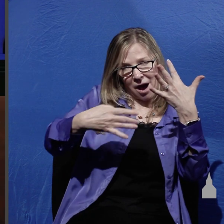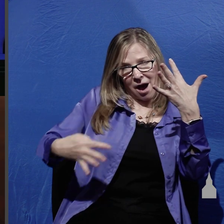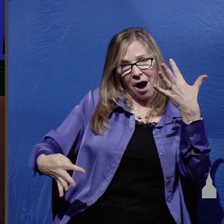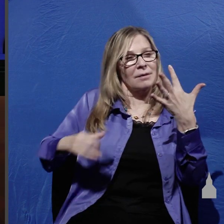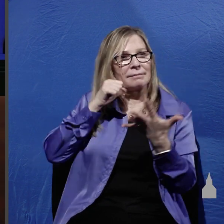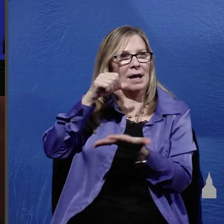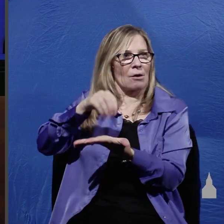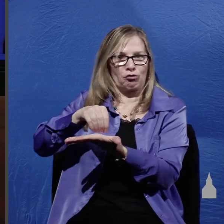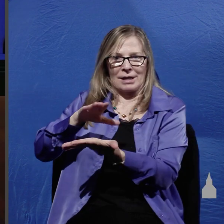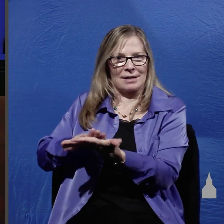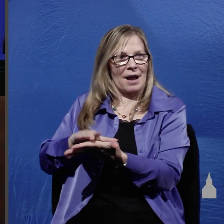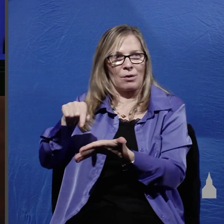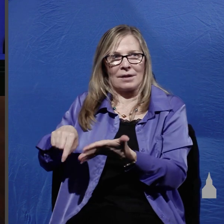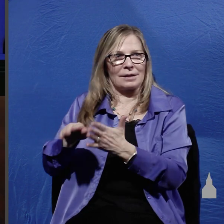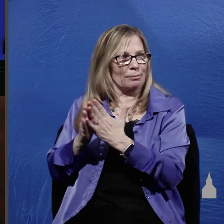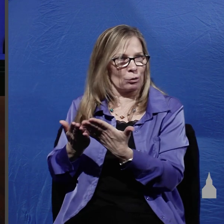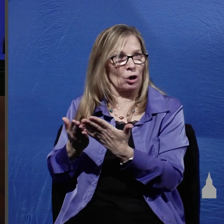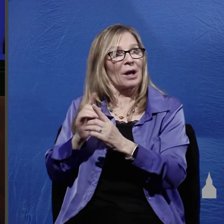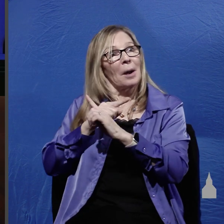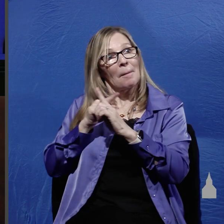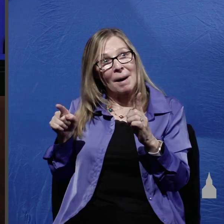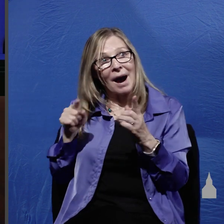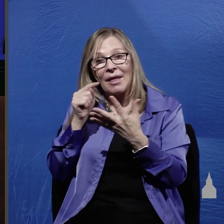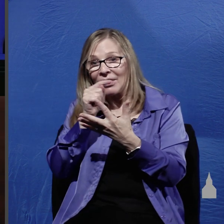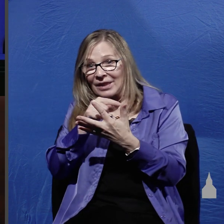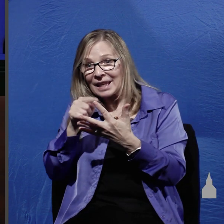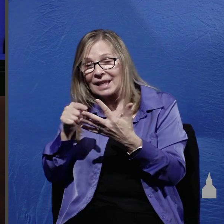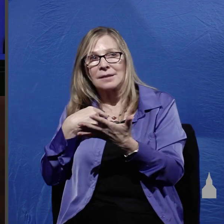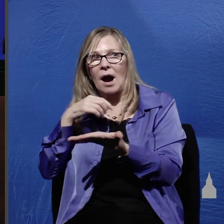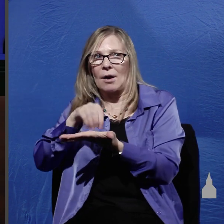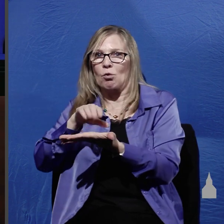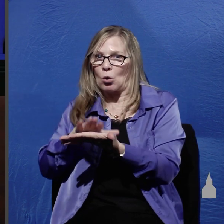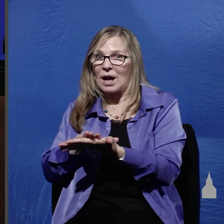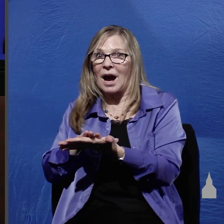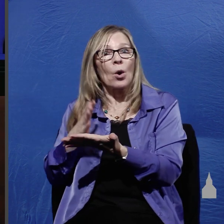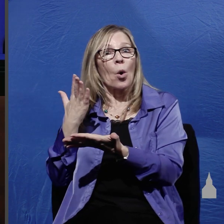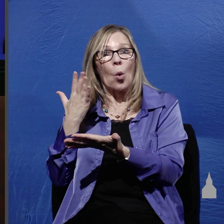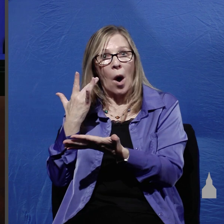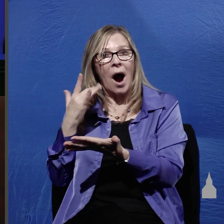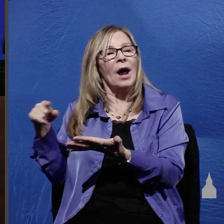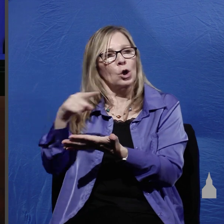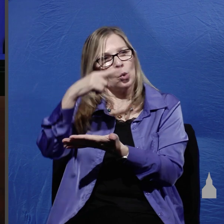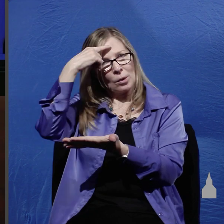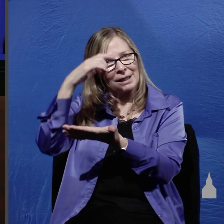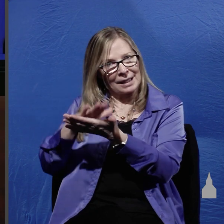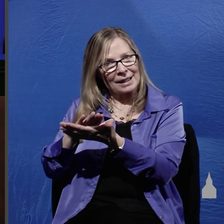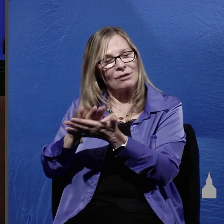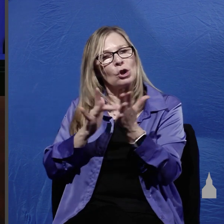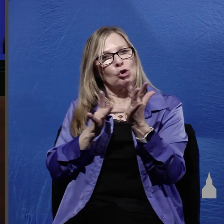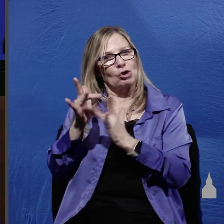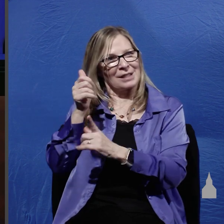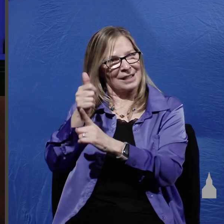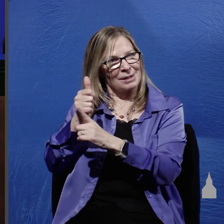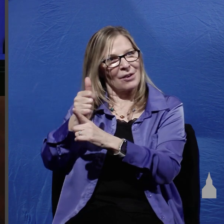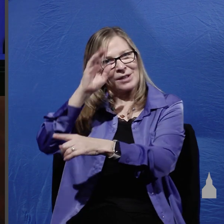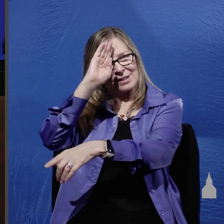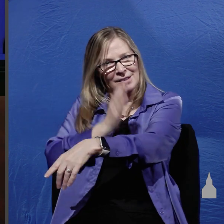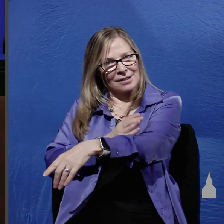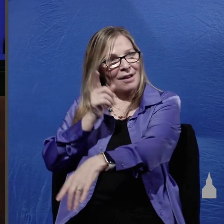but these have been written that you may believe that Jesus is the Christ the son of God and that believing you may have life in